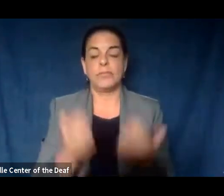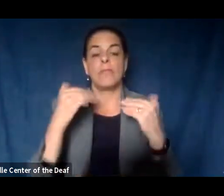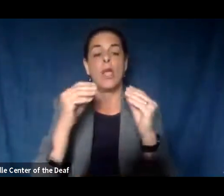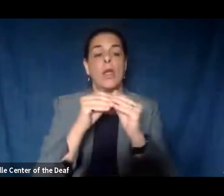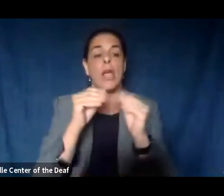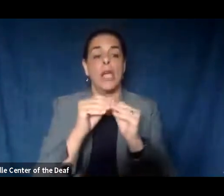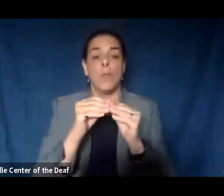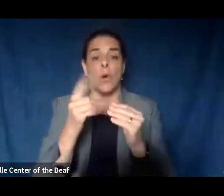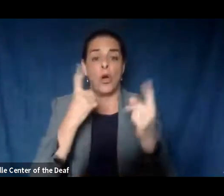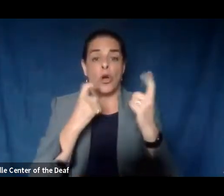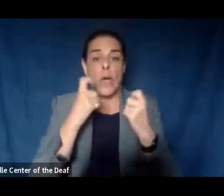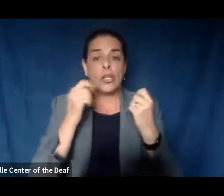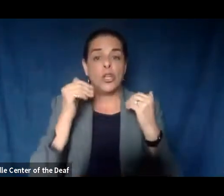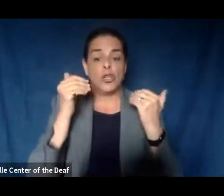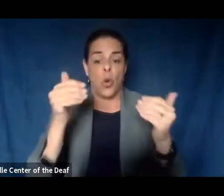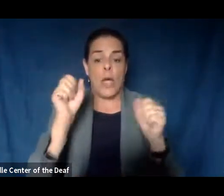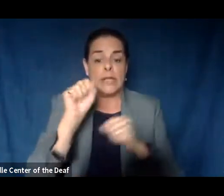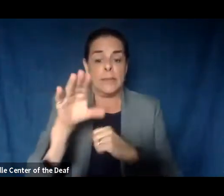chat feature now.